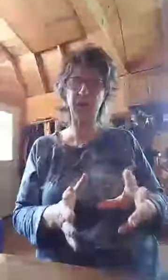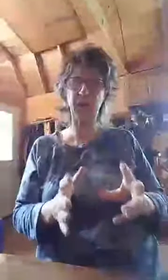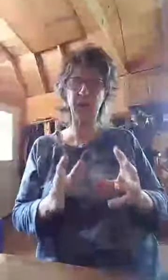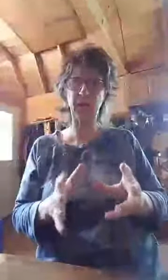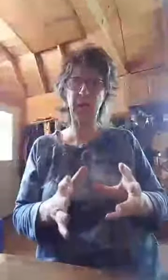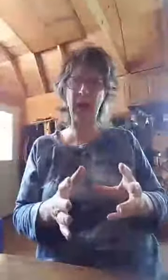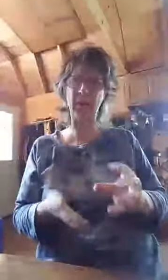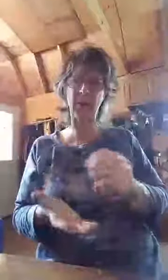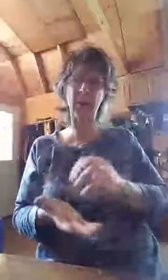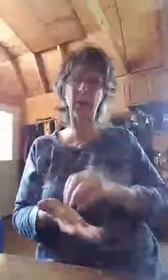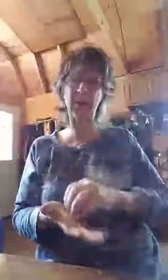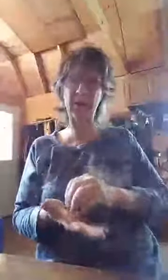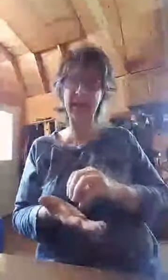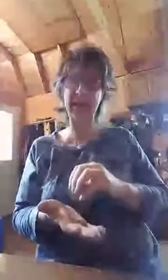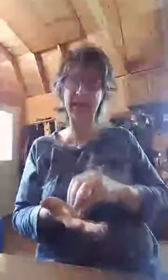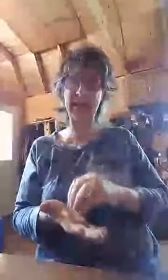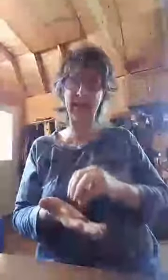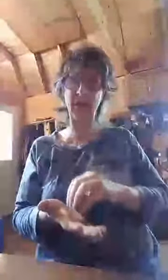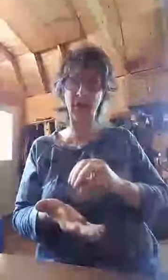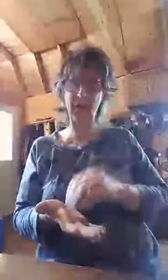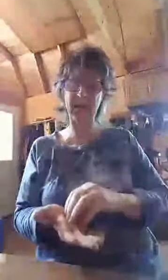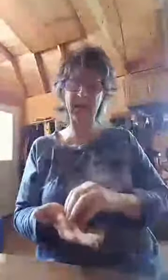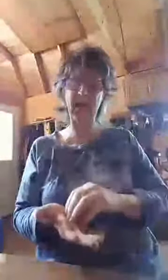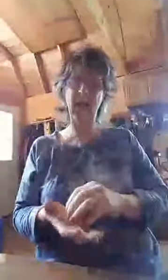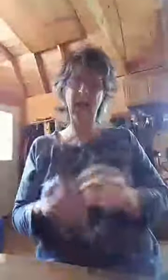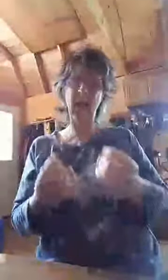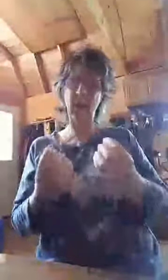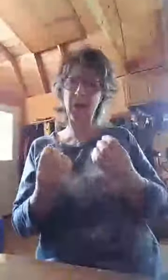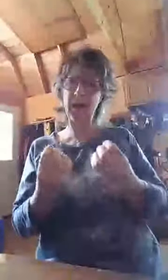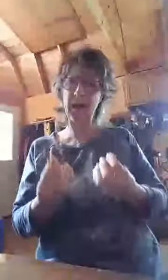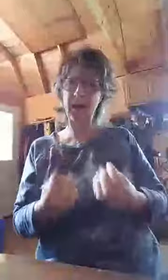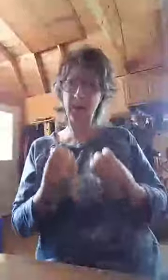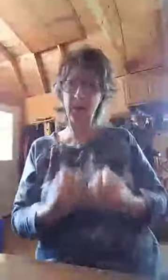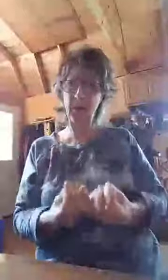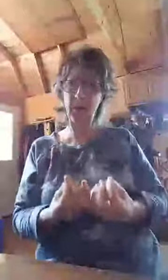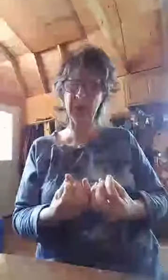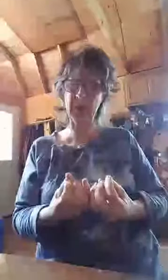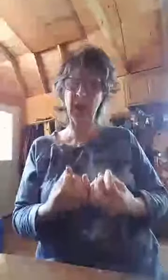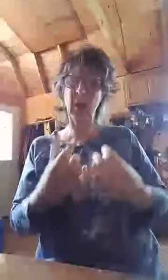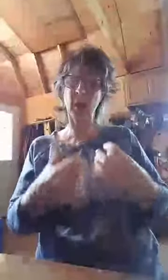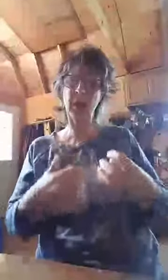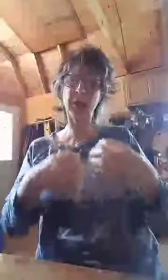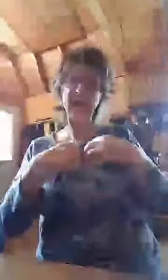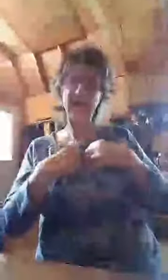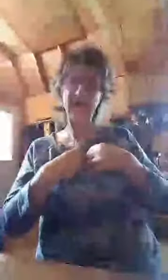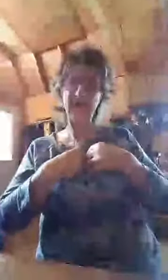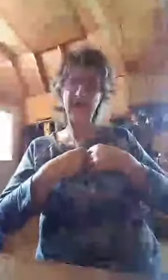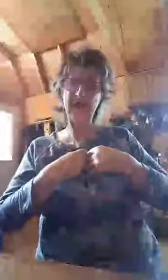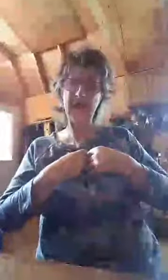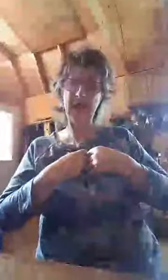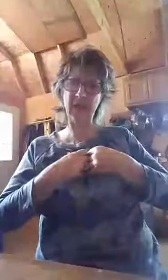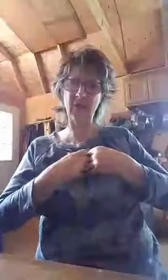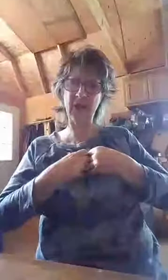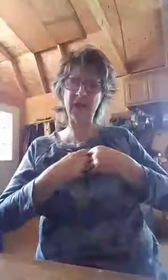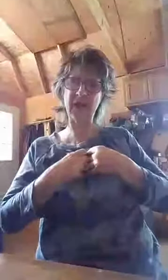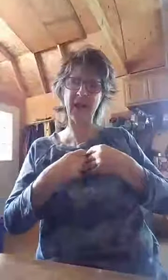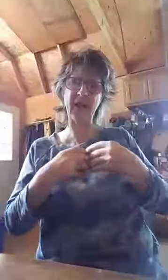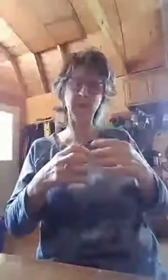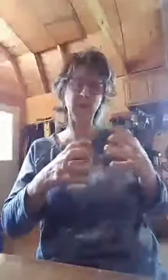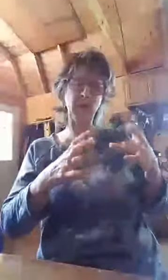paid for you to have is recorded in the DNA of Jesus. And when we take communion, we are receiving the DNA of Jesus. Now there's a book